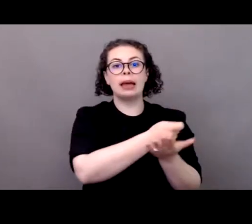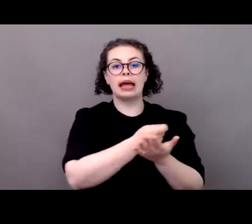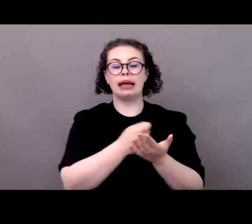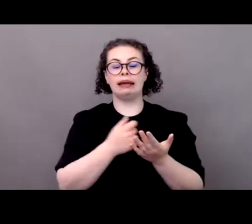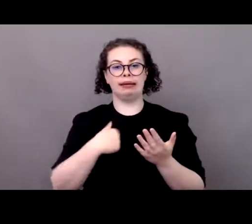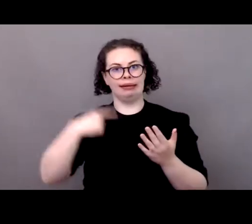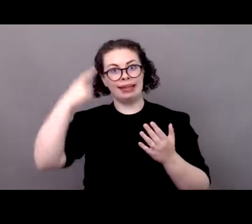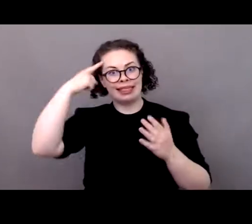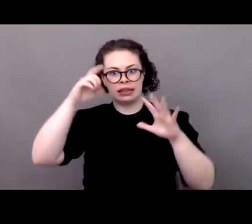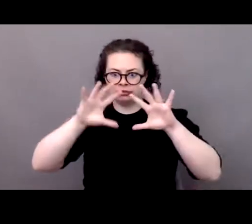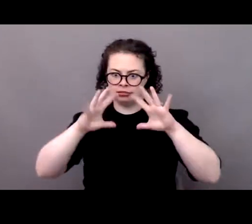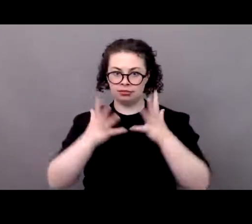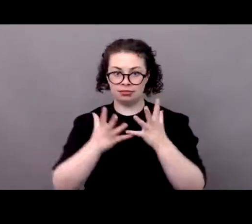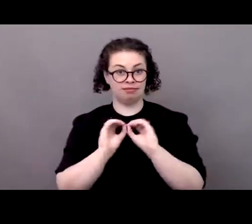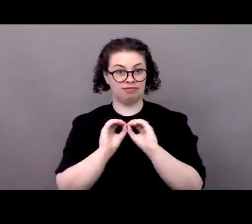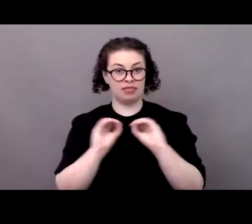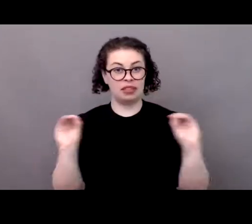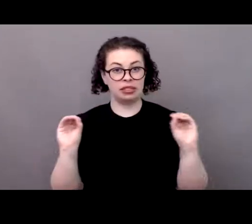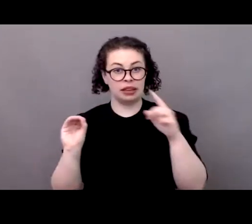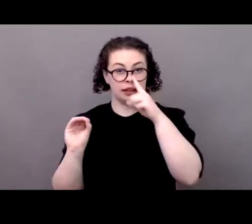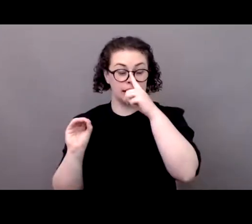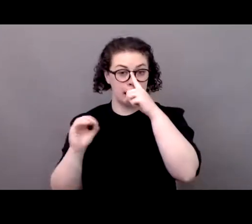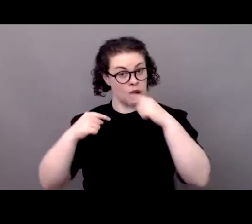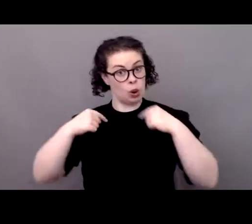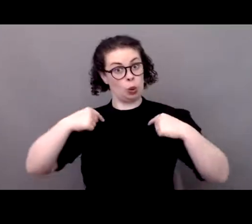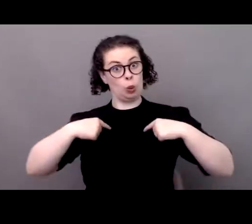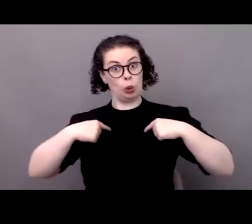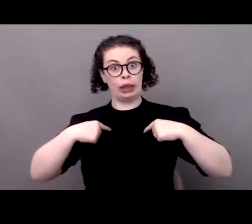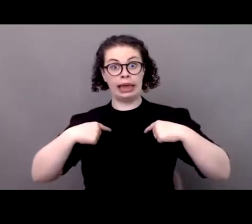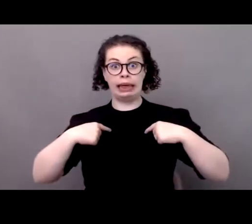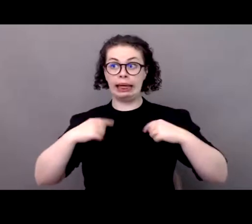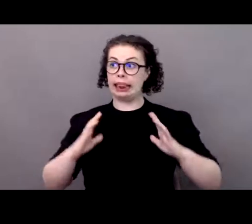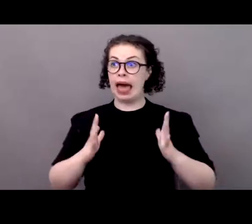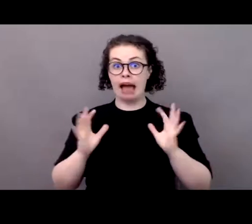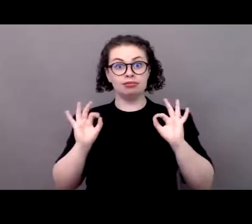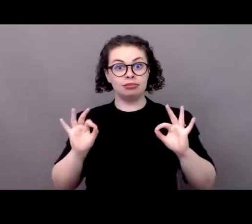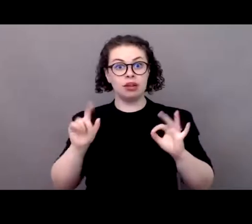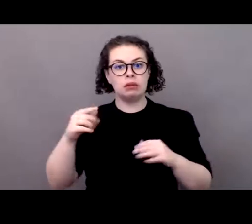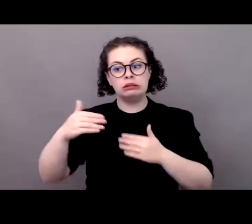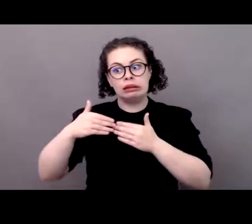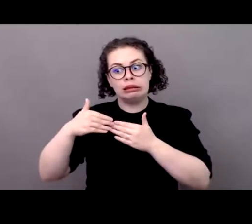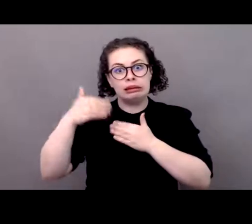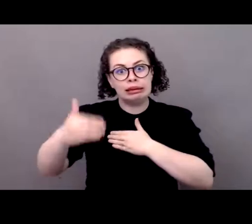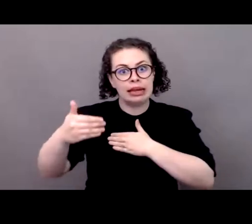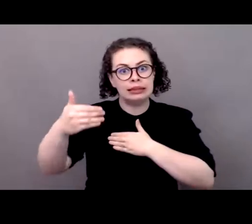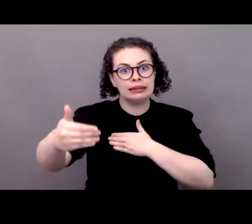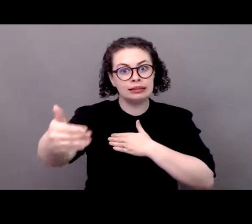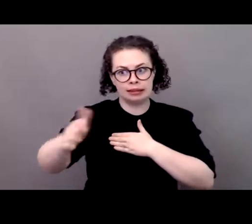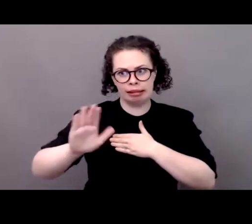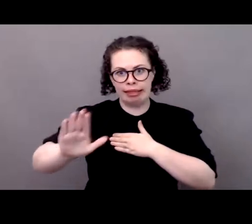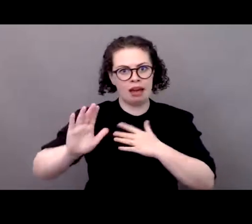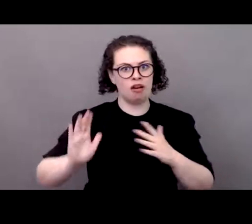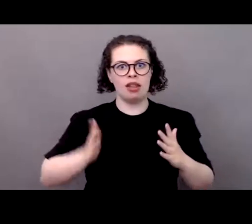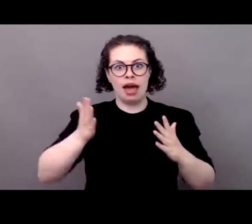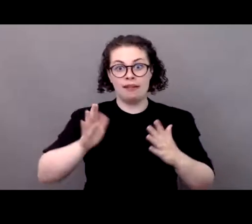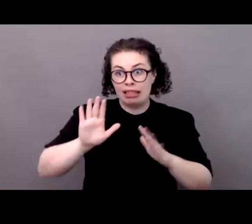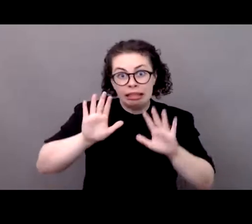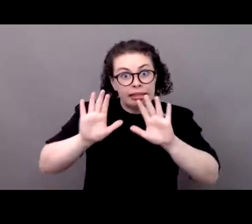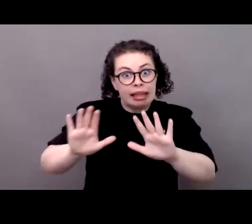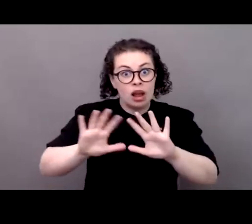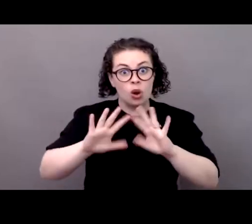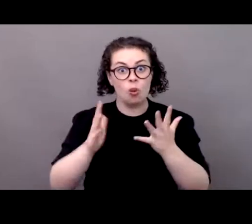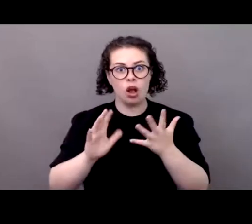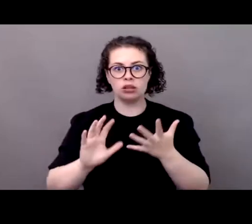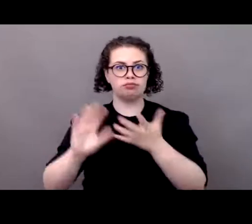experienced by us but by our future generation so this is a question of legacy i cannot i could not agree more with what theo